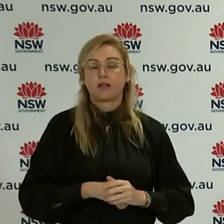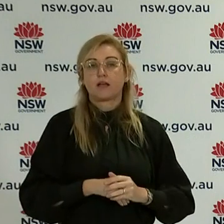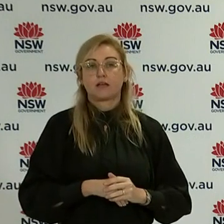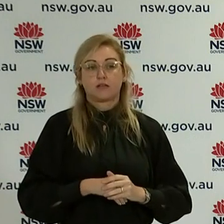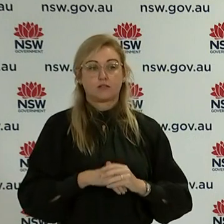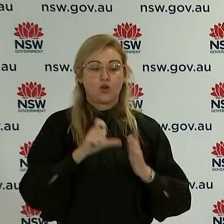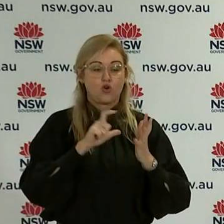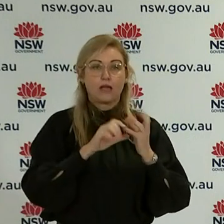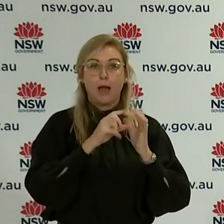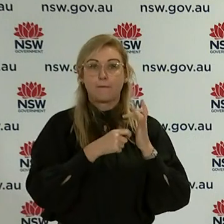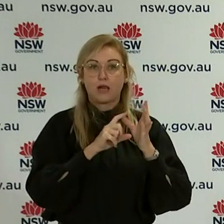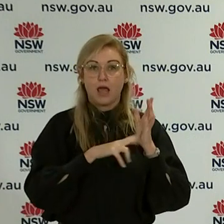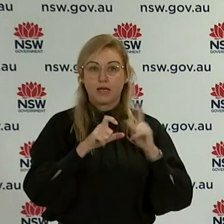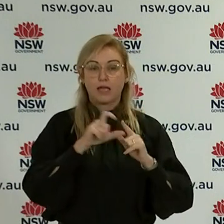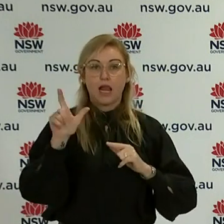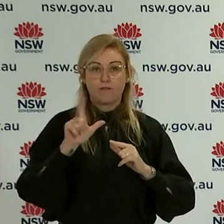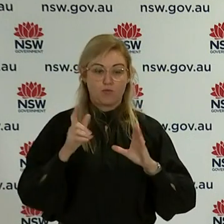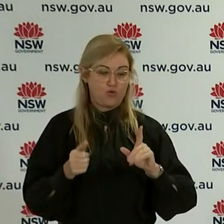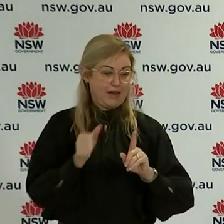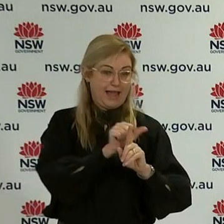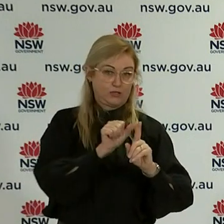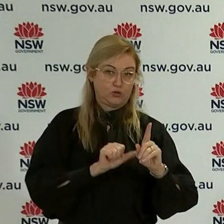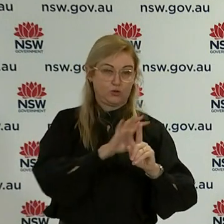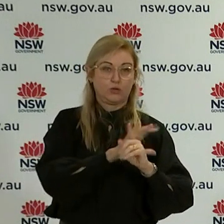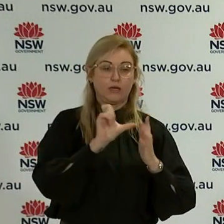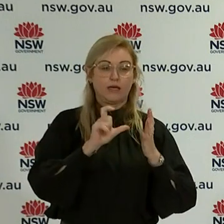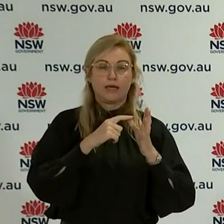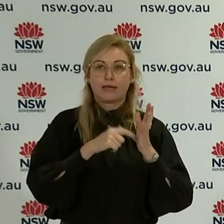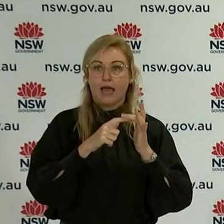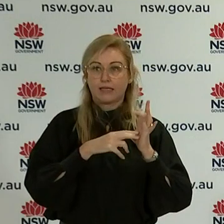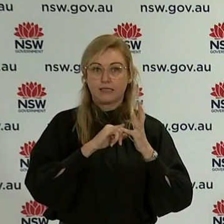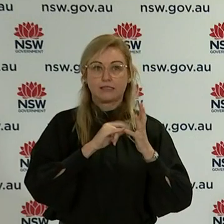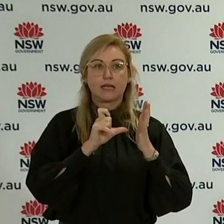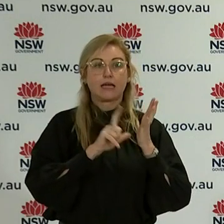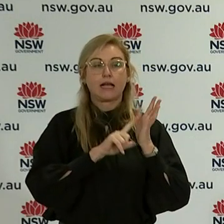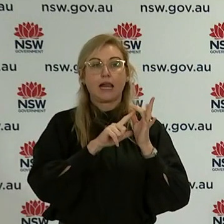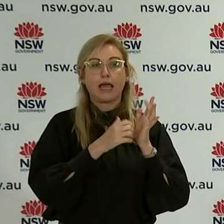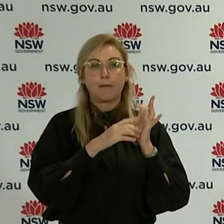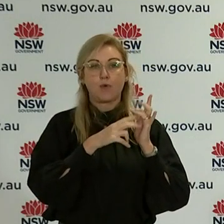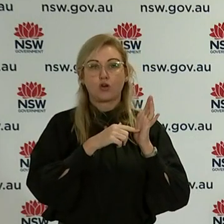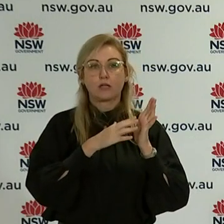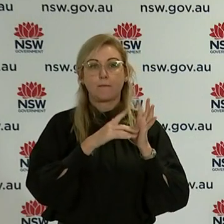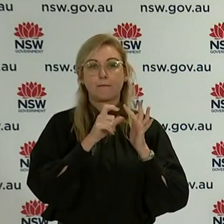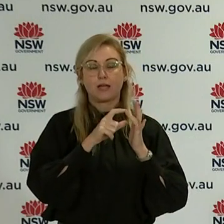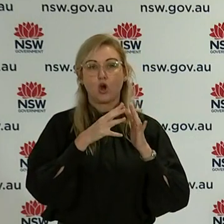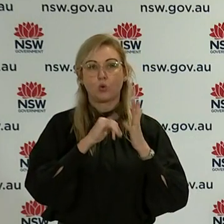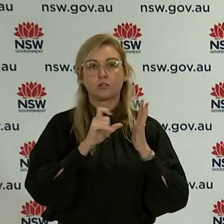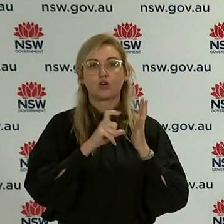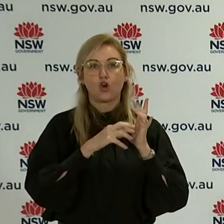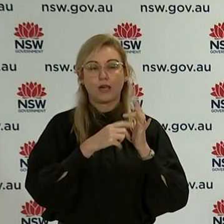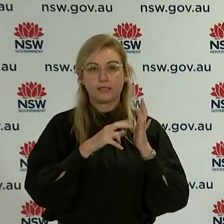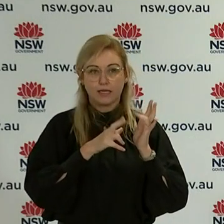are adjacent to Cumberland and Liverpool LGAs, Cadden's, Claremont Meadows, Colleton,